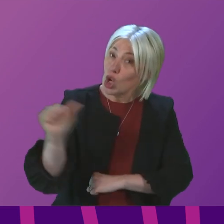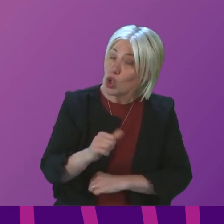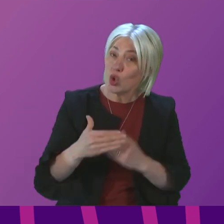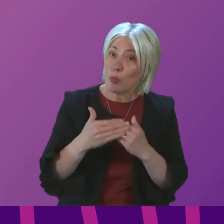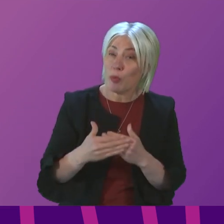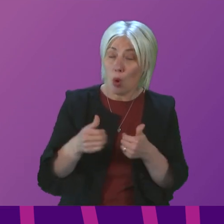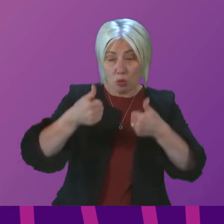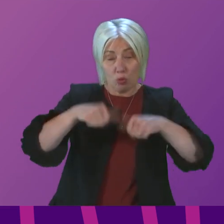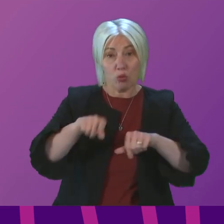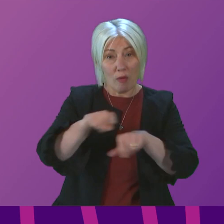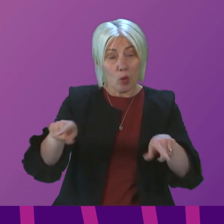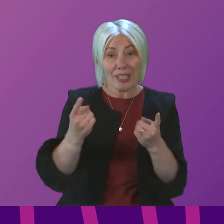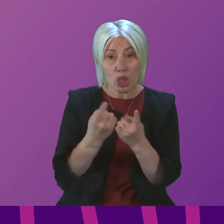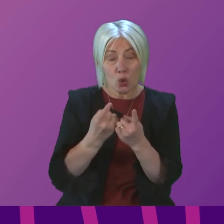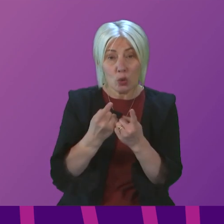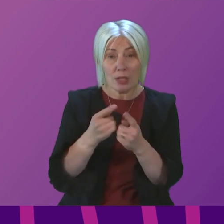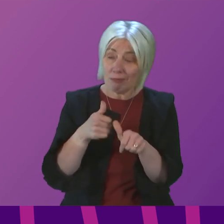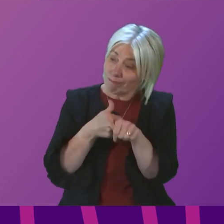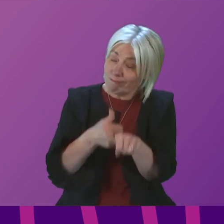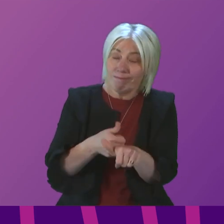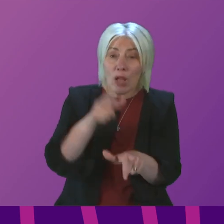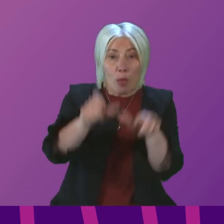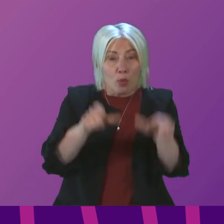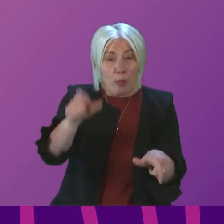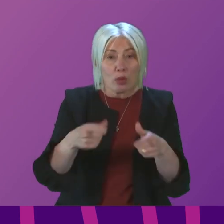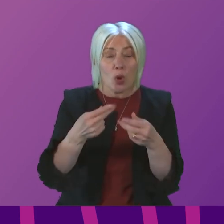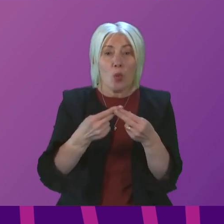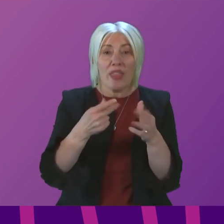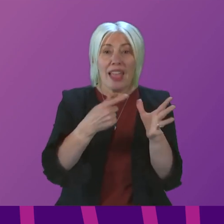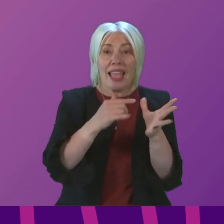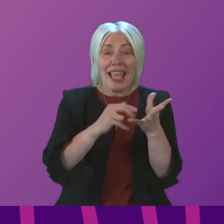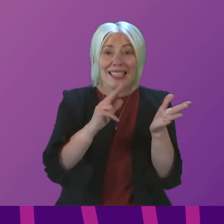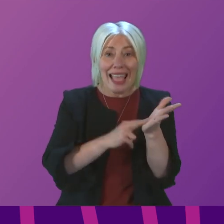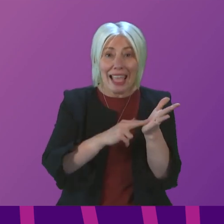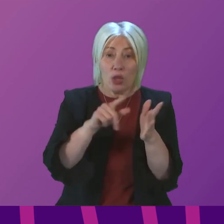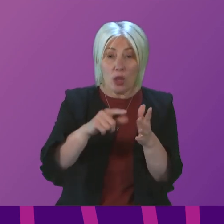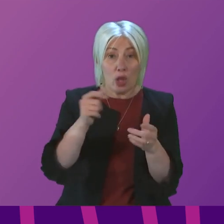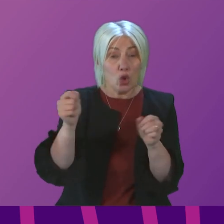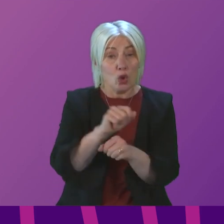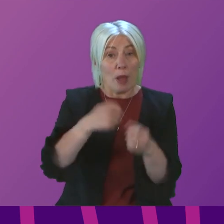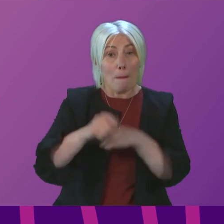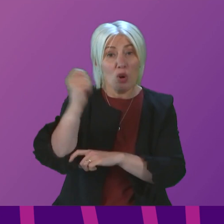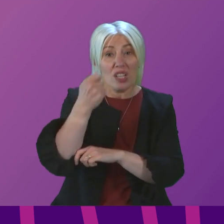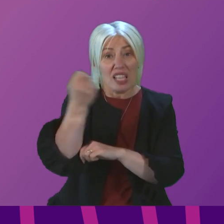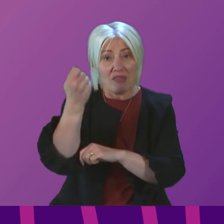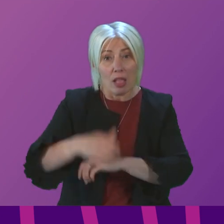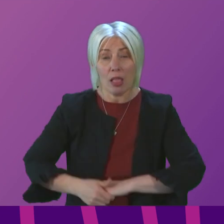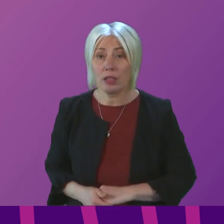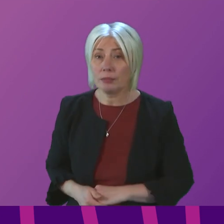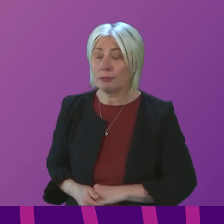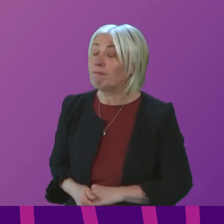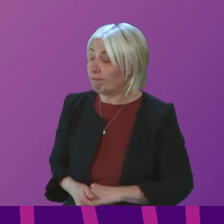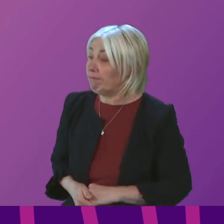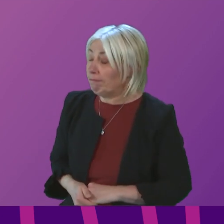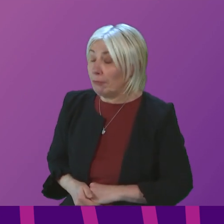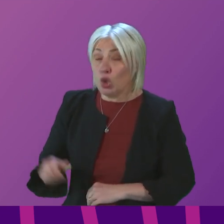solve these issues and help pupils with ASN to succeed? First Minister. Yes, I think